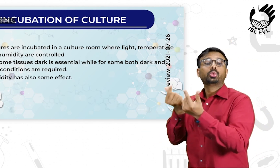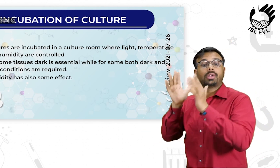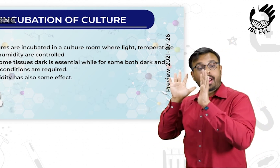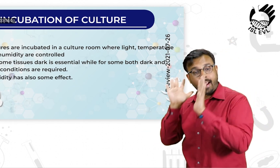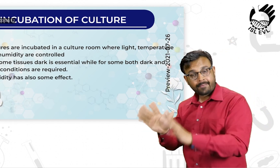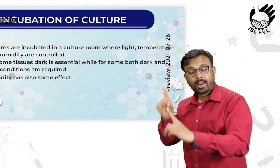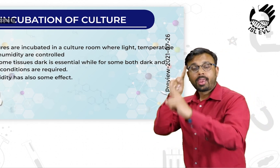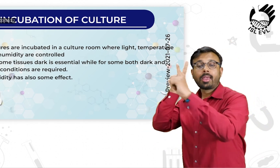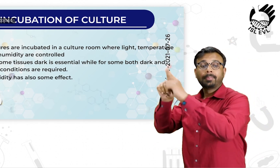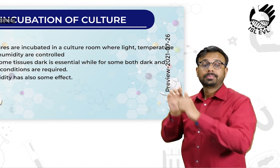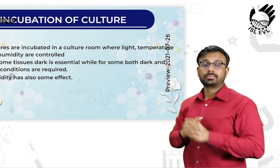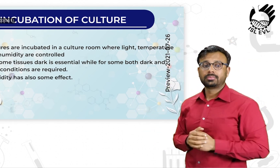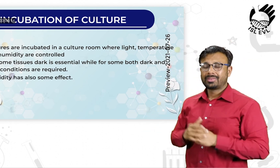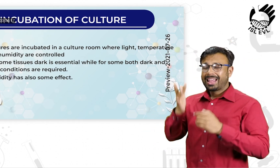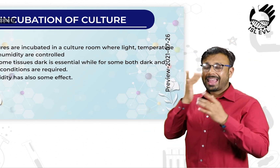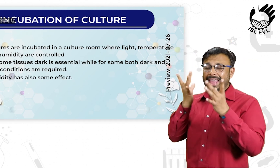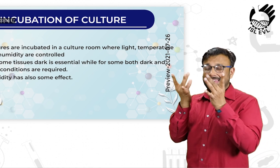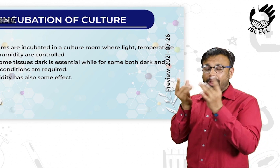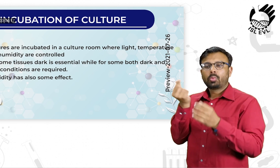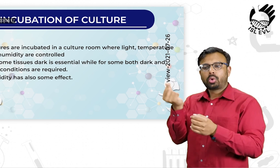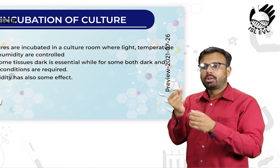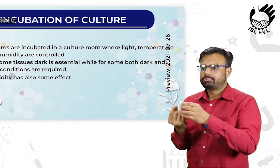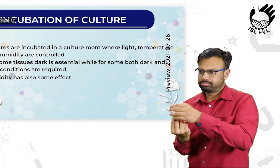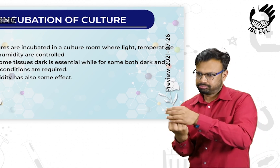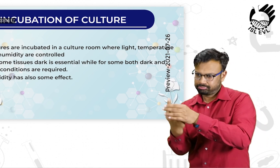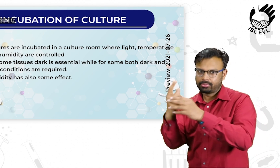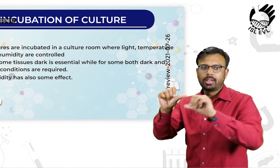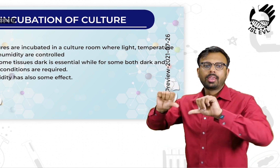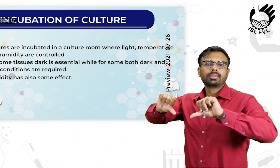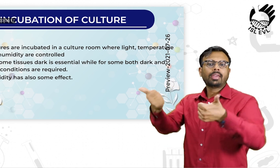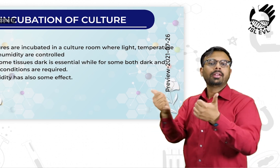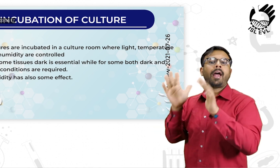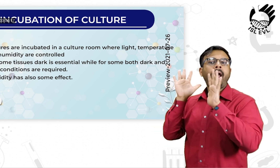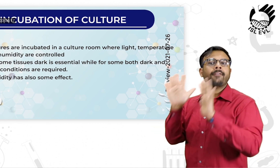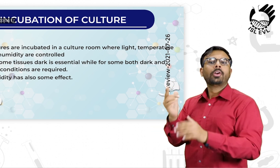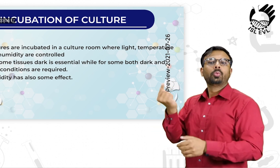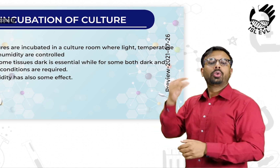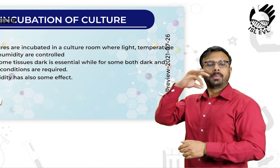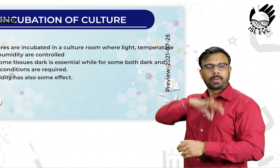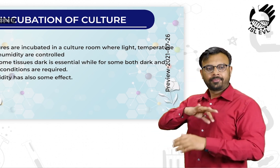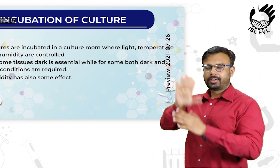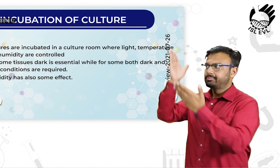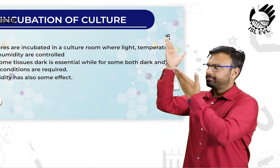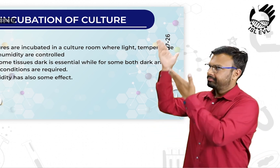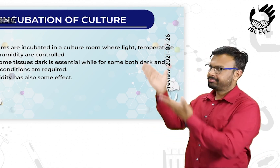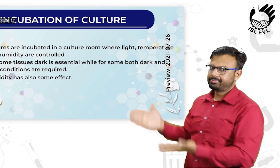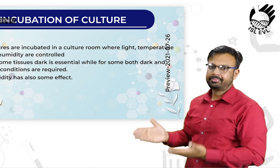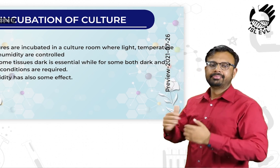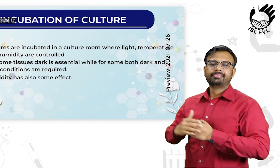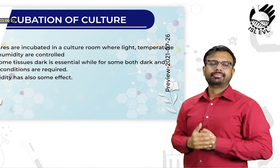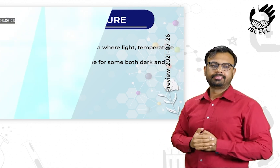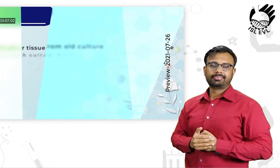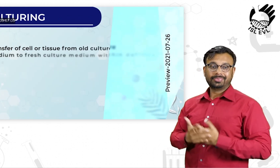essential while for some both dark and light conditions are required. Humidity has also some effect.